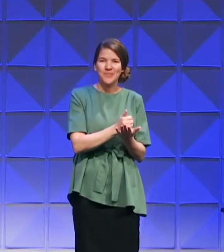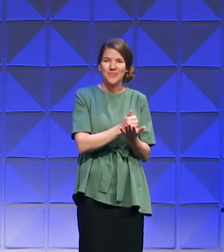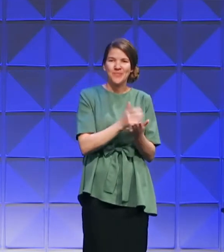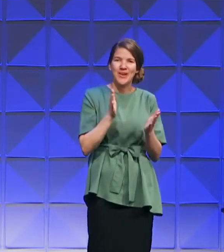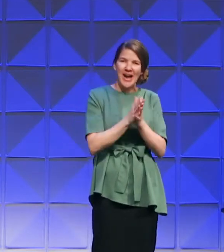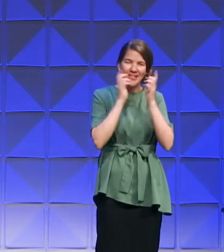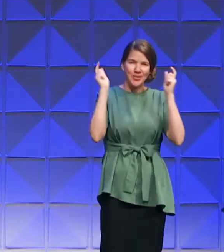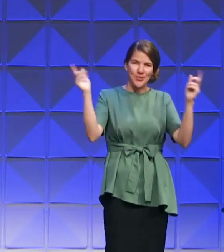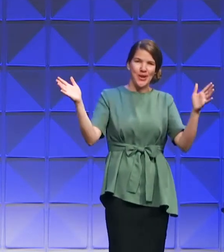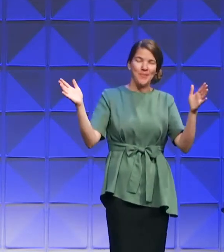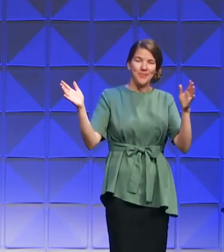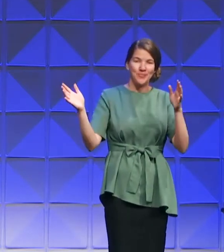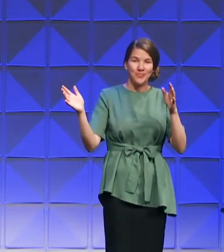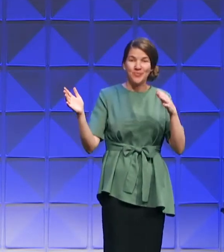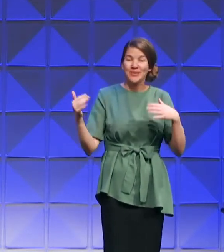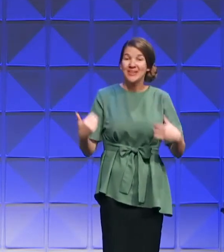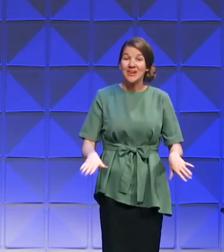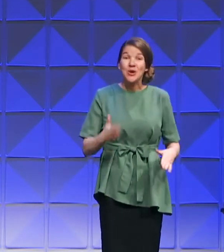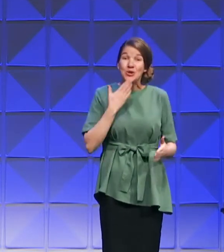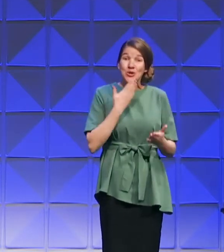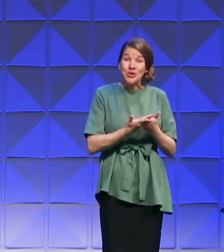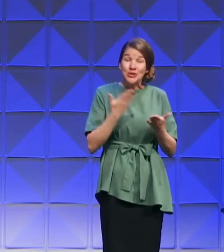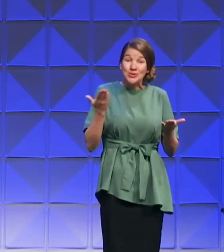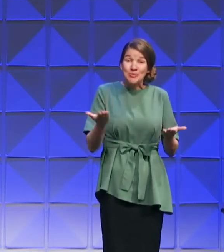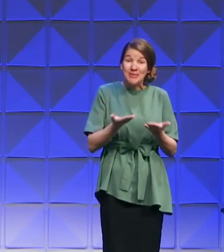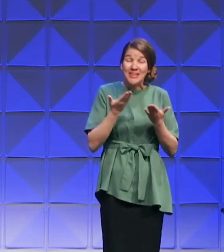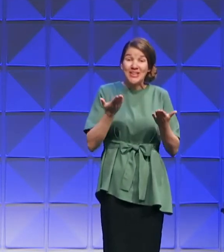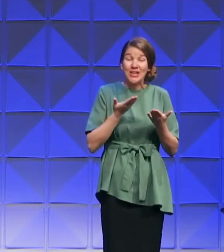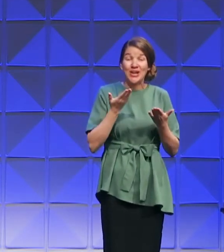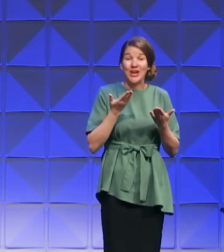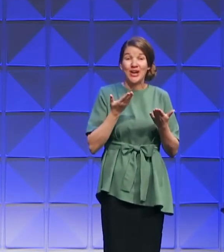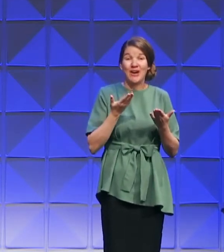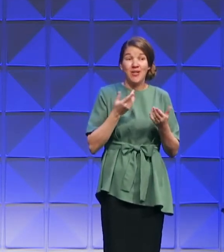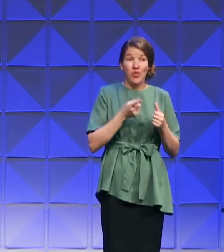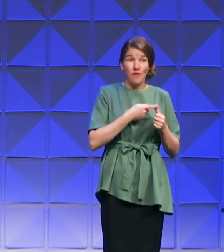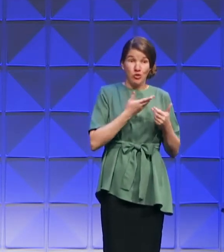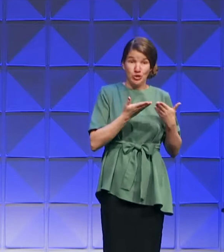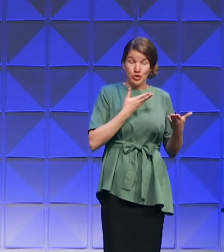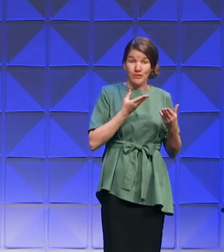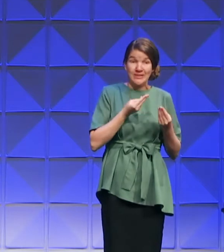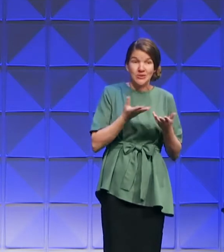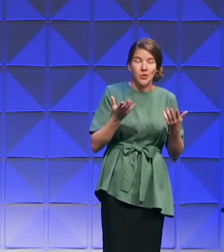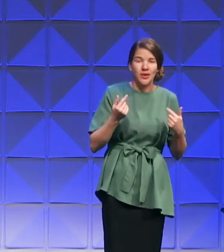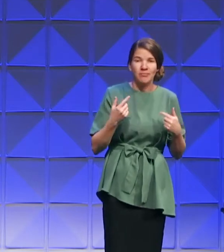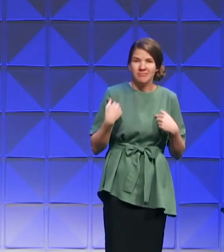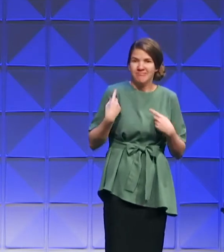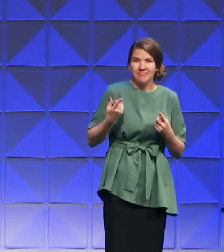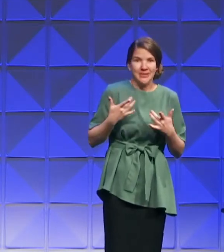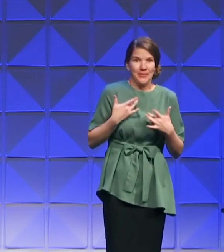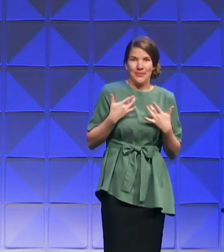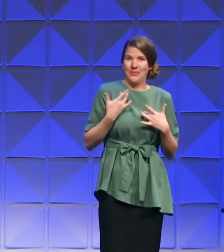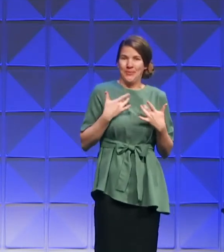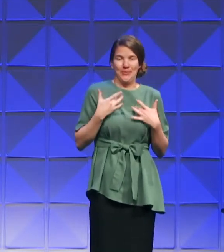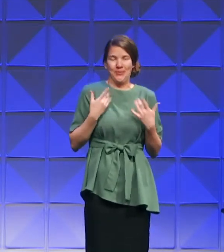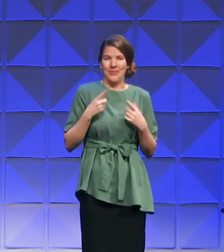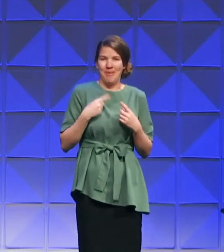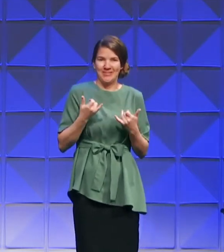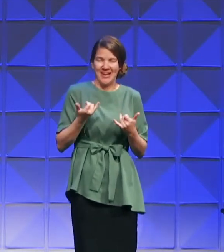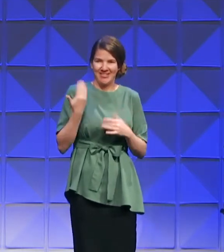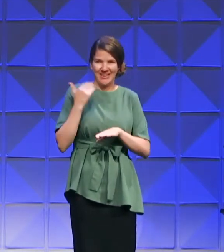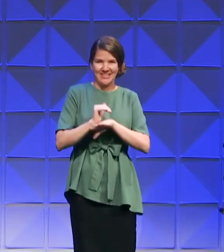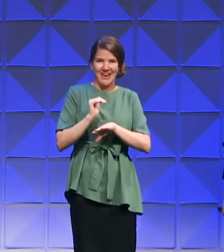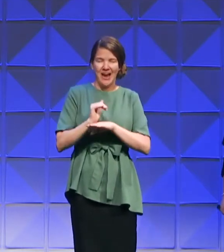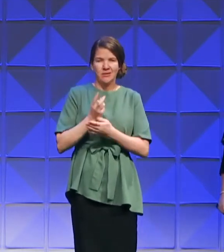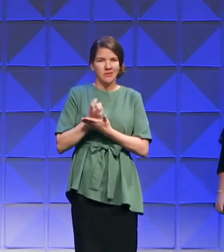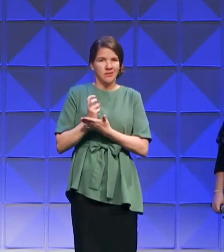Hallelujah! It is so good to be here. I was telling the first service, I've been so excited about today. I couldn't hardly sleep